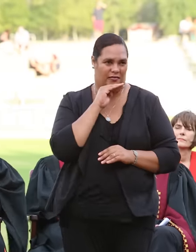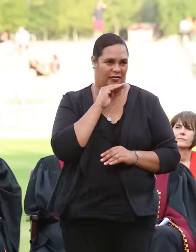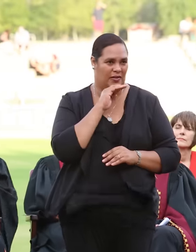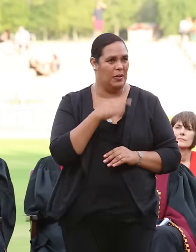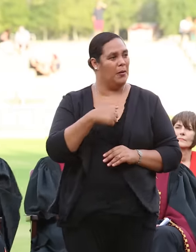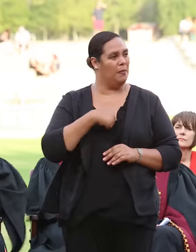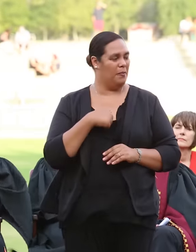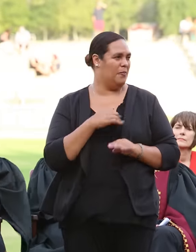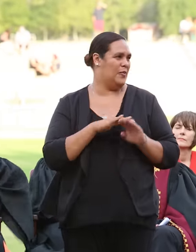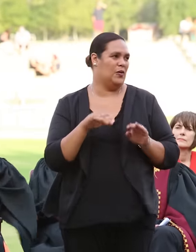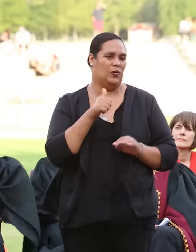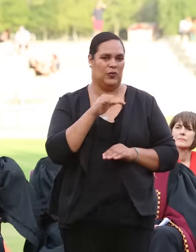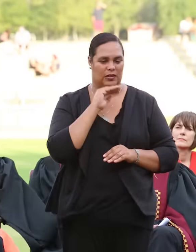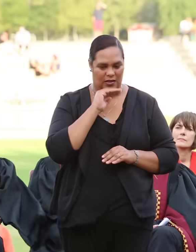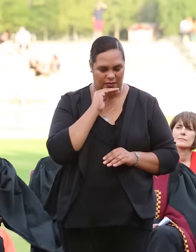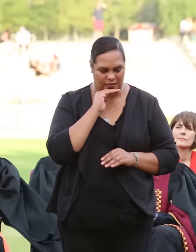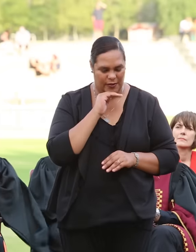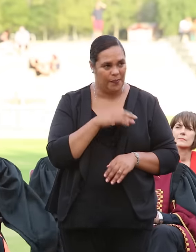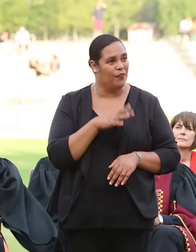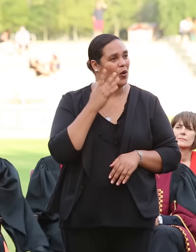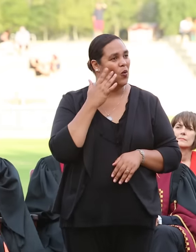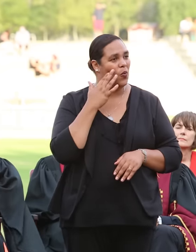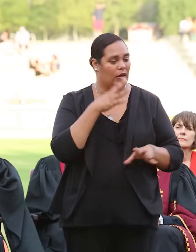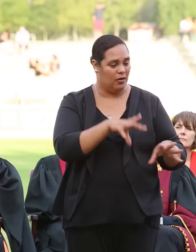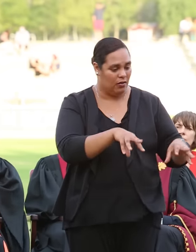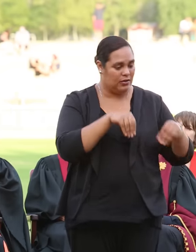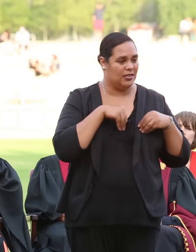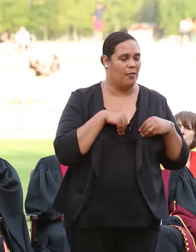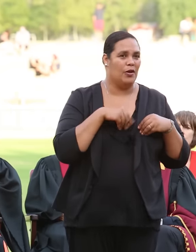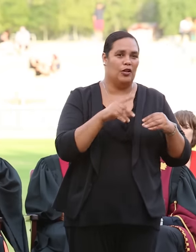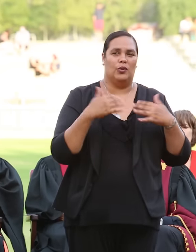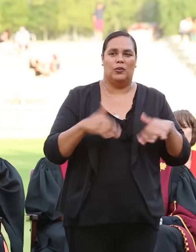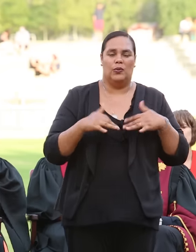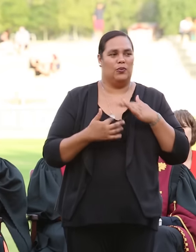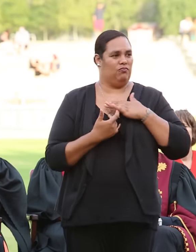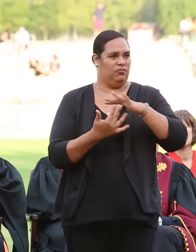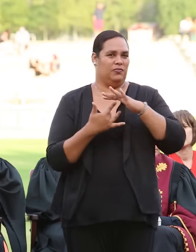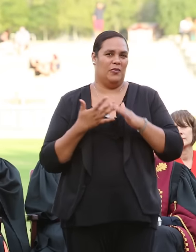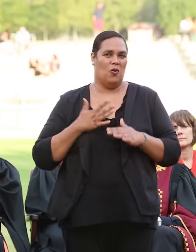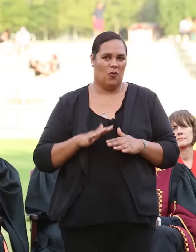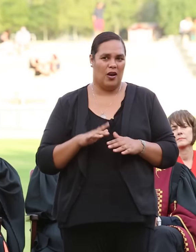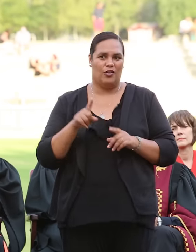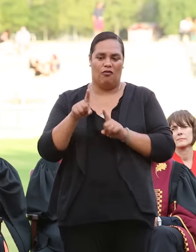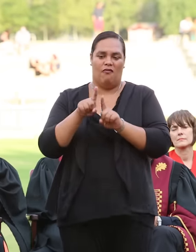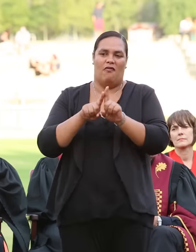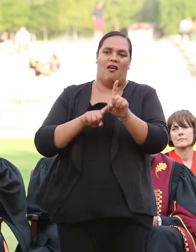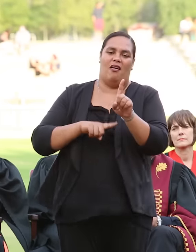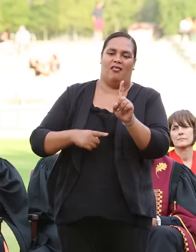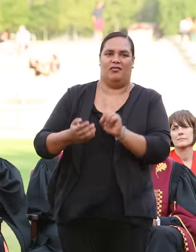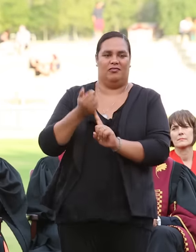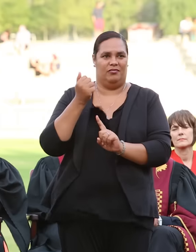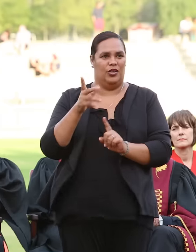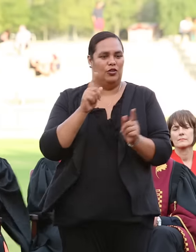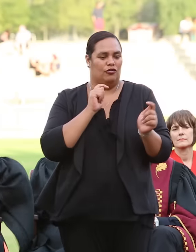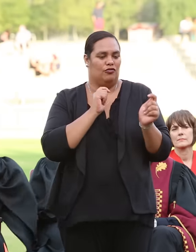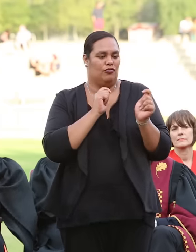I wasn't good enough. When acceptance is something you desire so powerfully yet you fail to obtain it. You